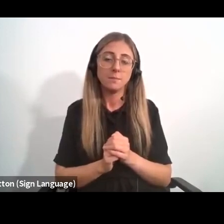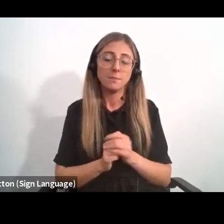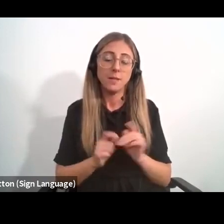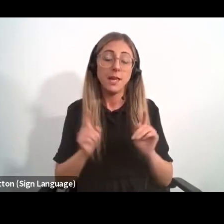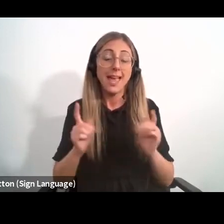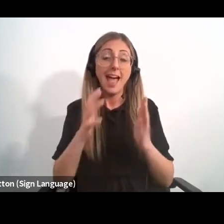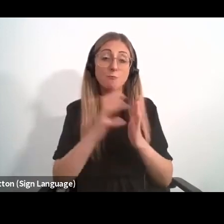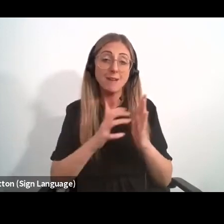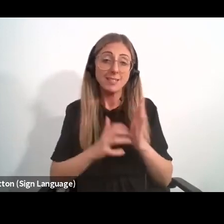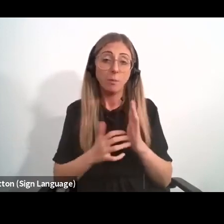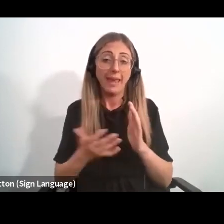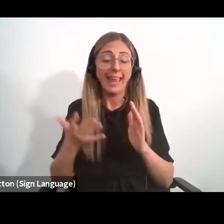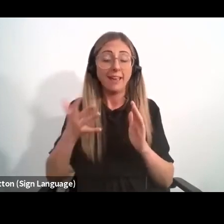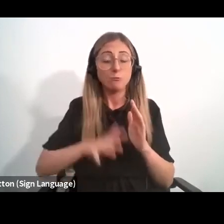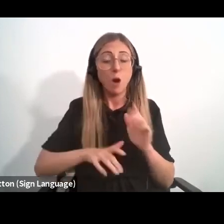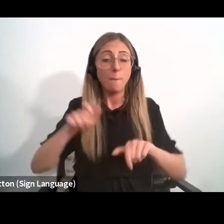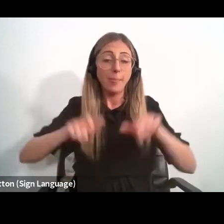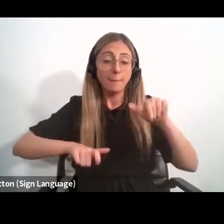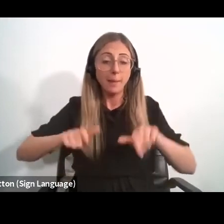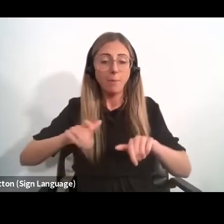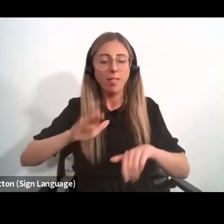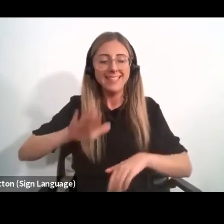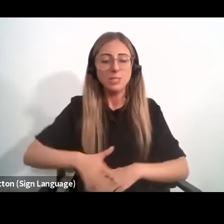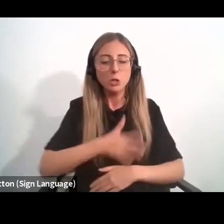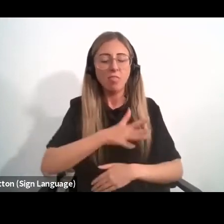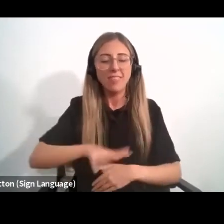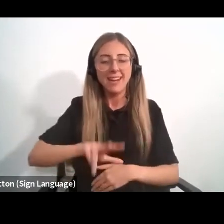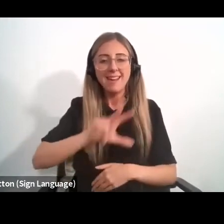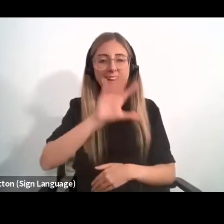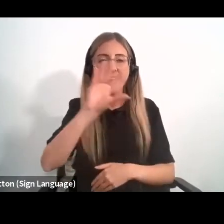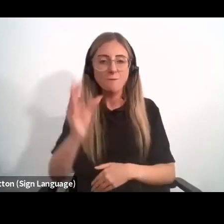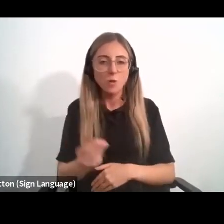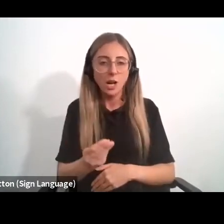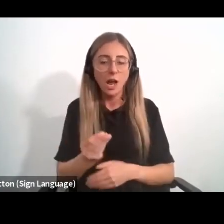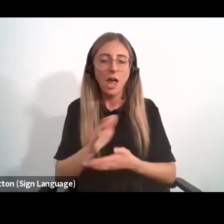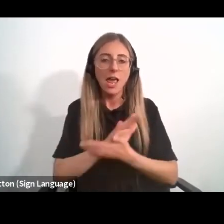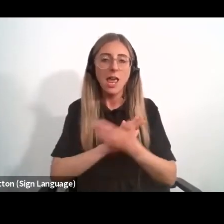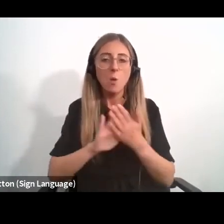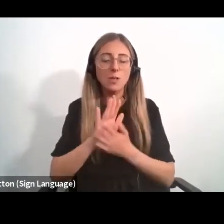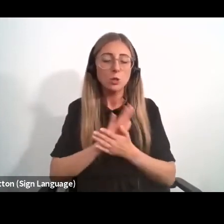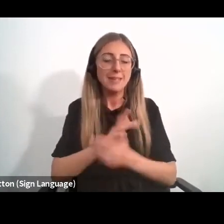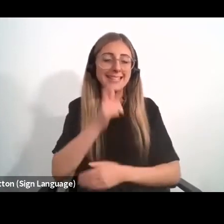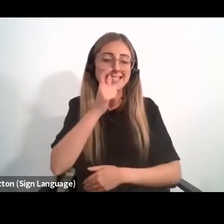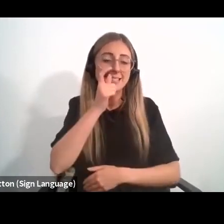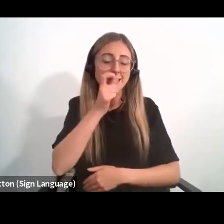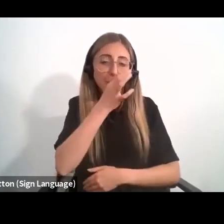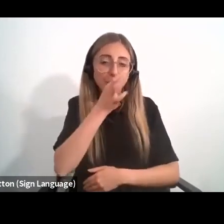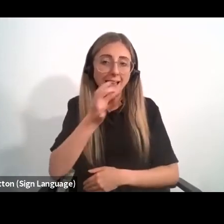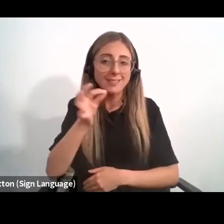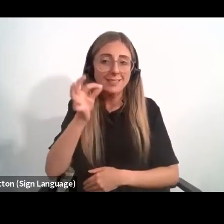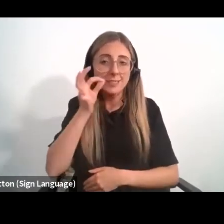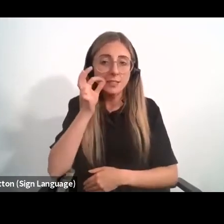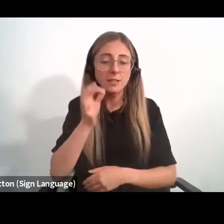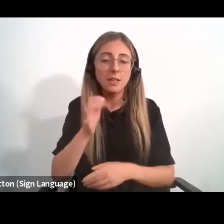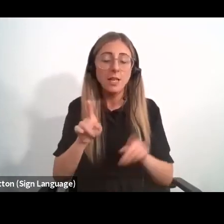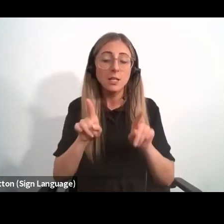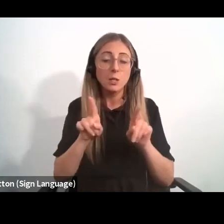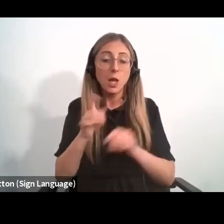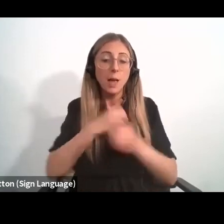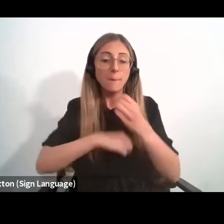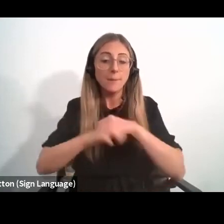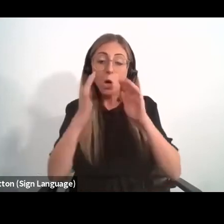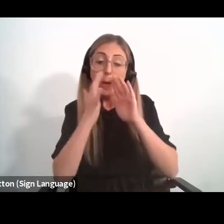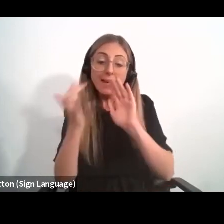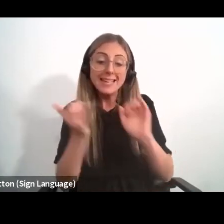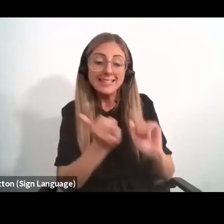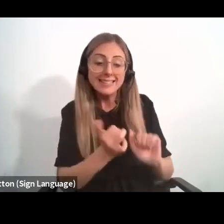A recipe from the Sand people in Southern Africa has led to standardized extracts of the plant's skeleton torturism to be tested for